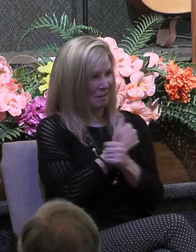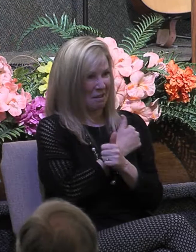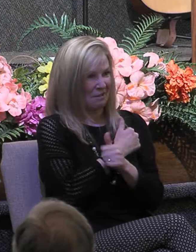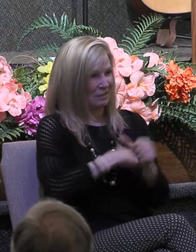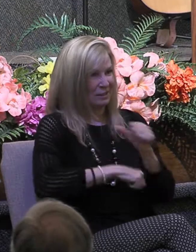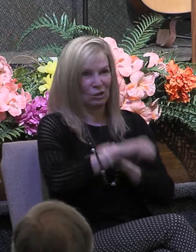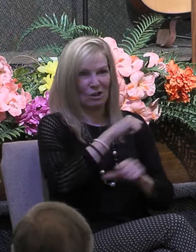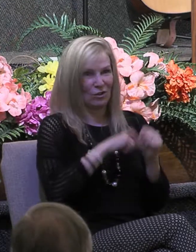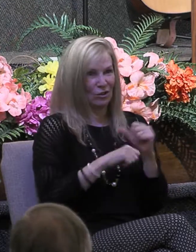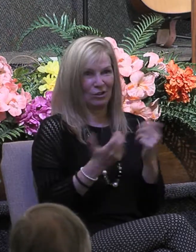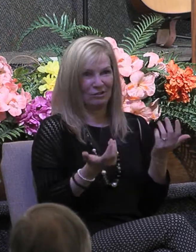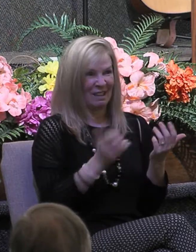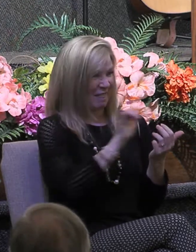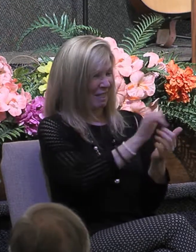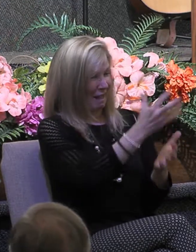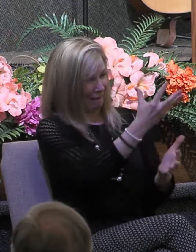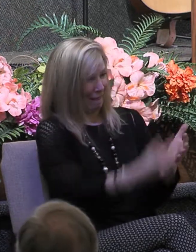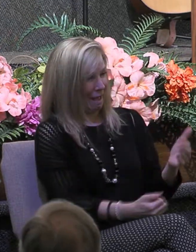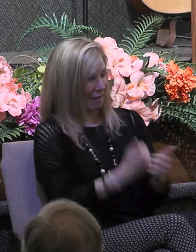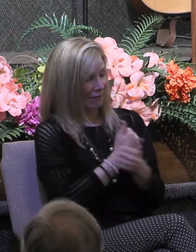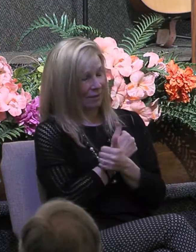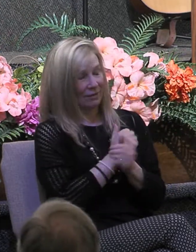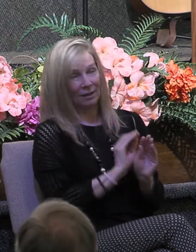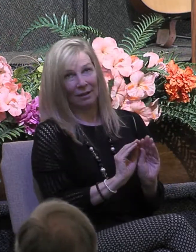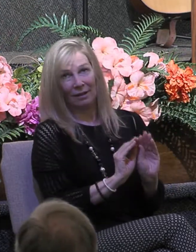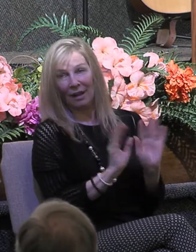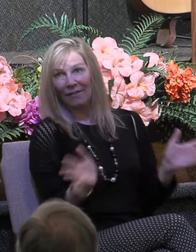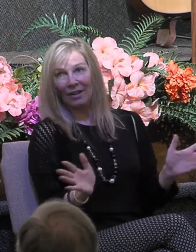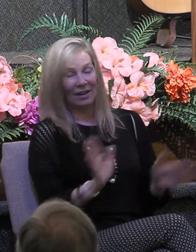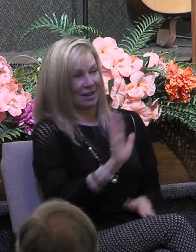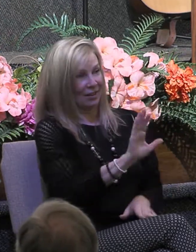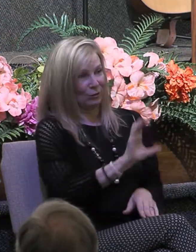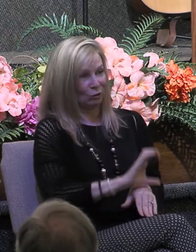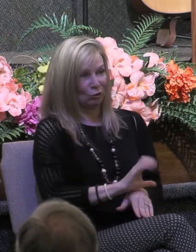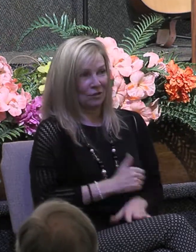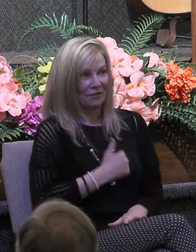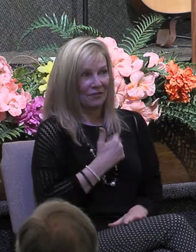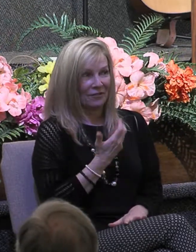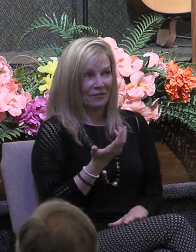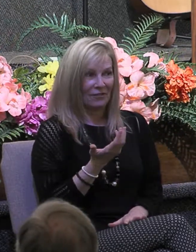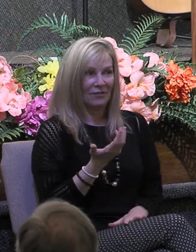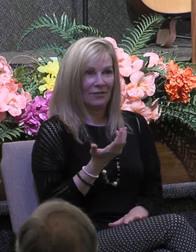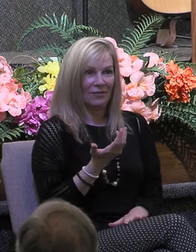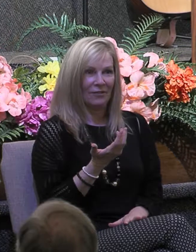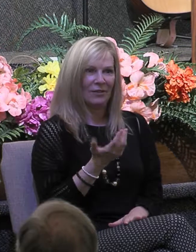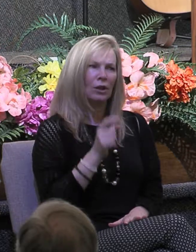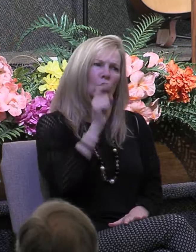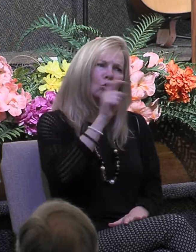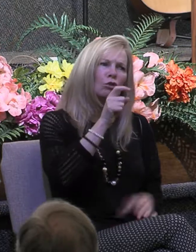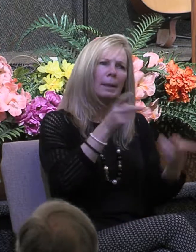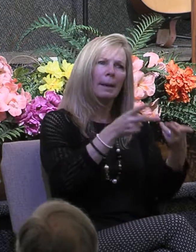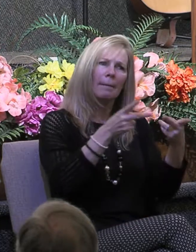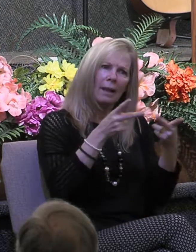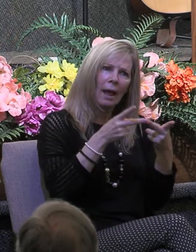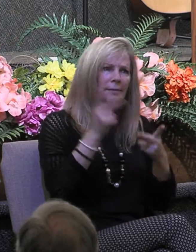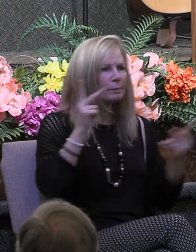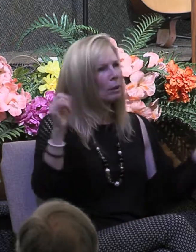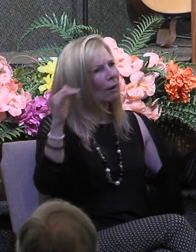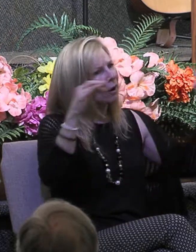lack of love is so evident in their church life. Instead of being places where believers are noted for their love, so many